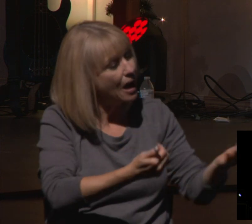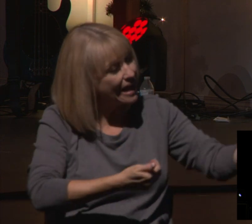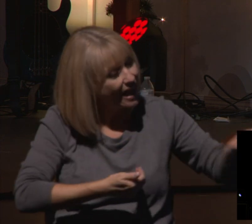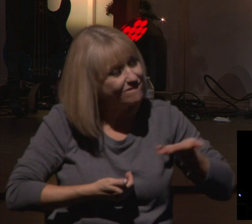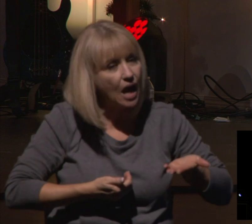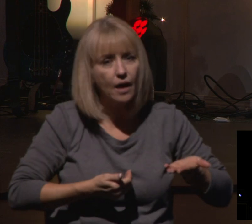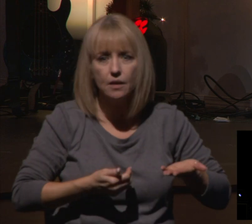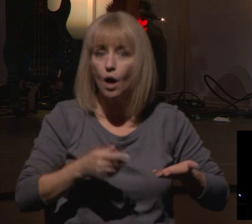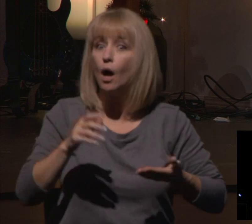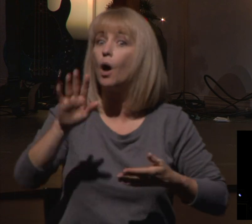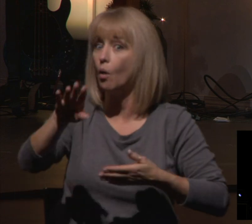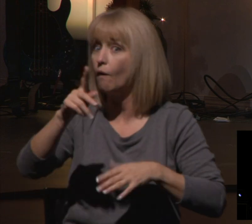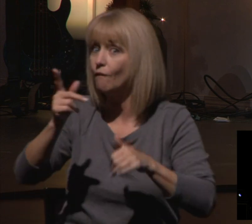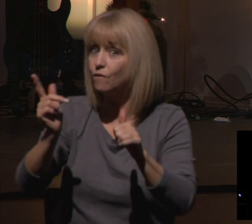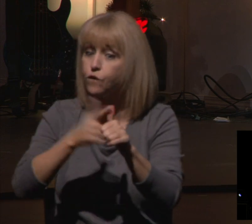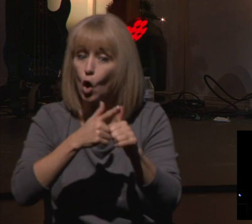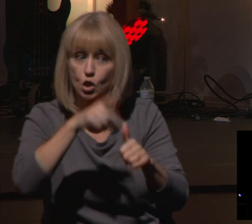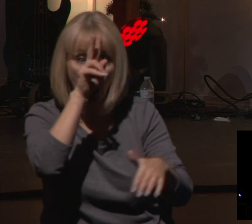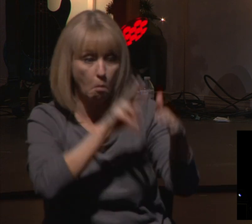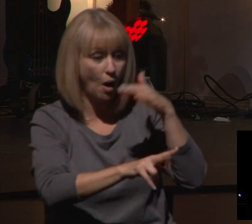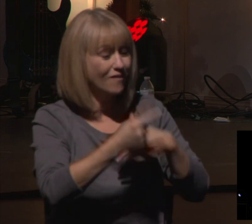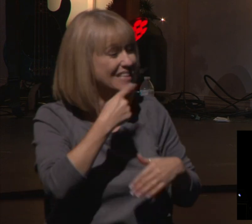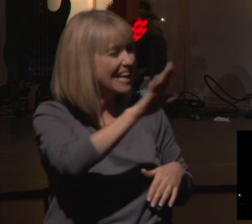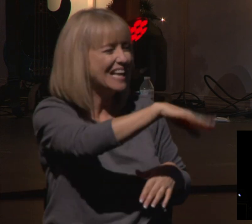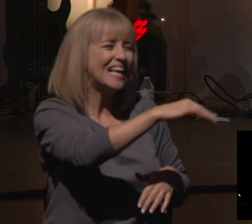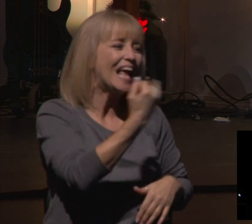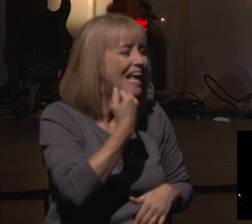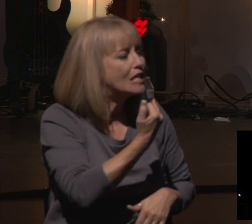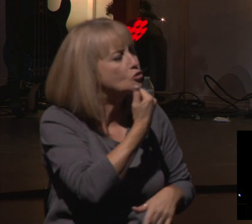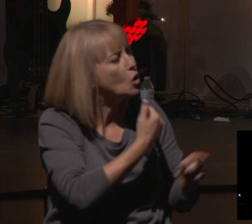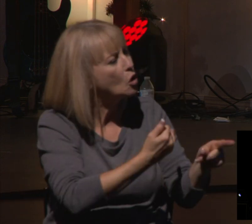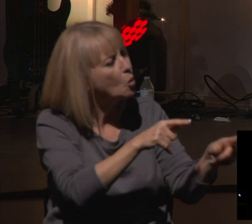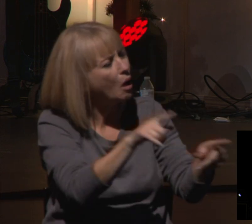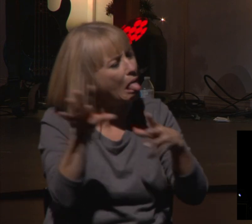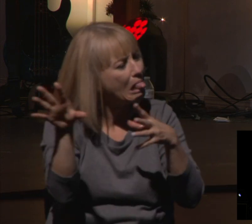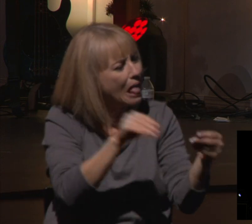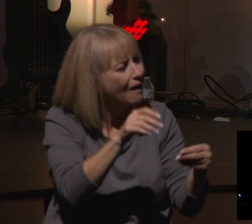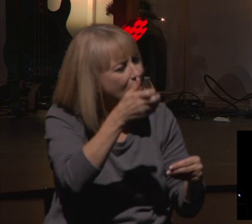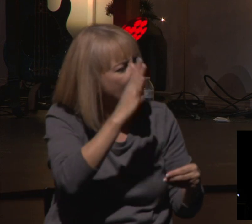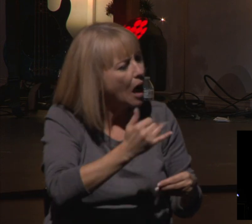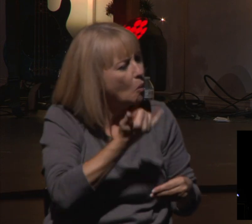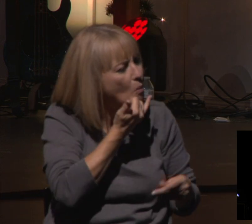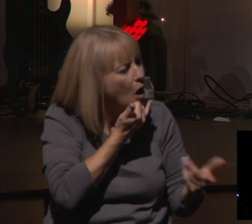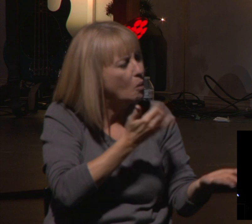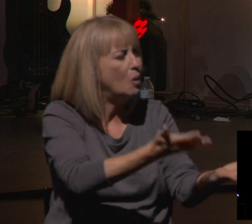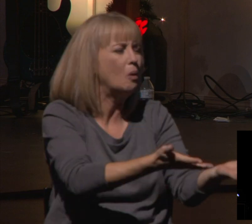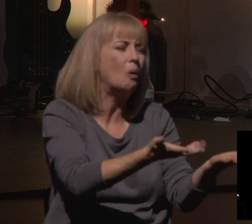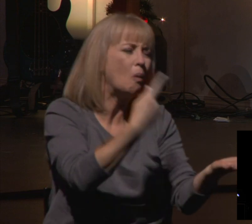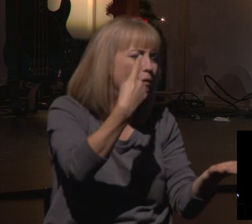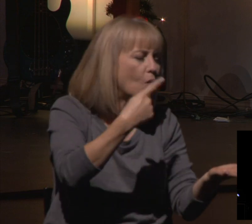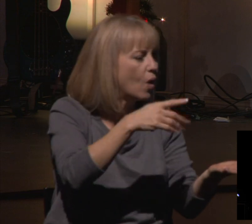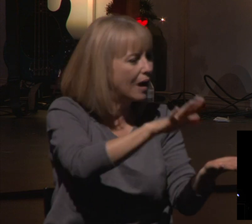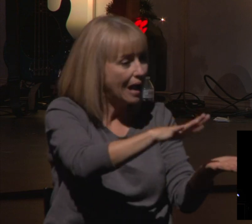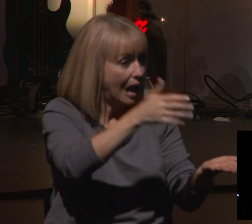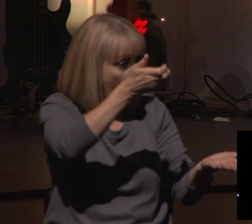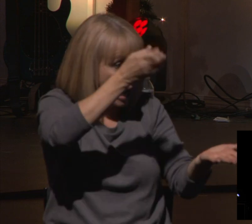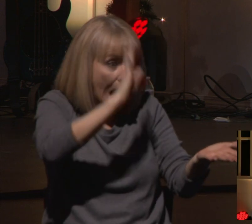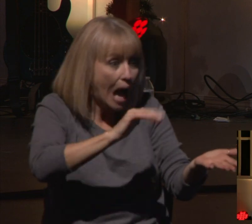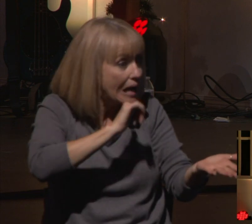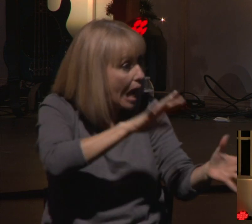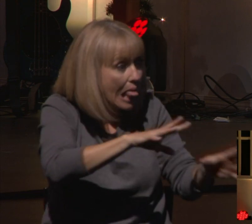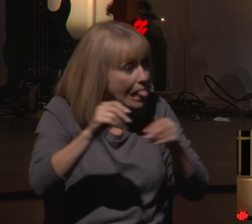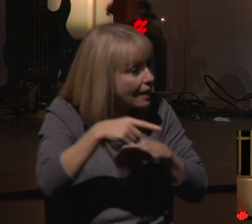So yes, the prophets would say, you've abandoned God, but then they would come along and say, you may have abandoned God, but God's not going to abandon